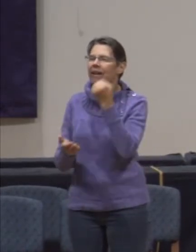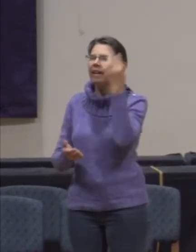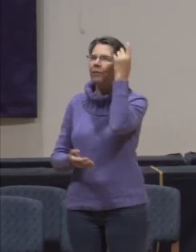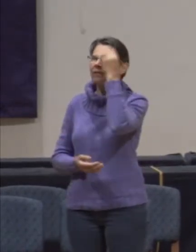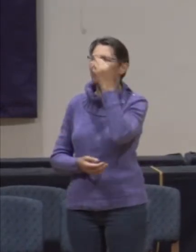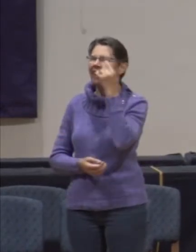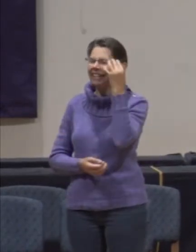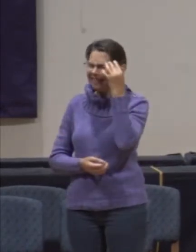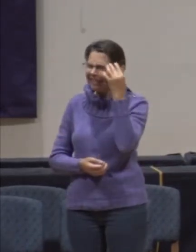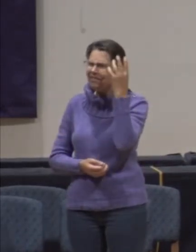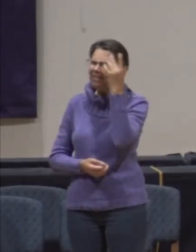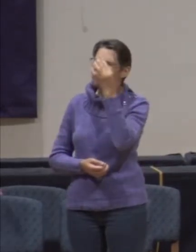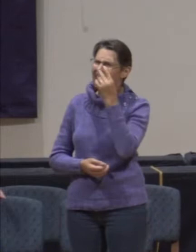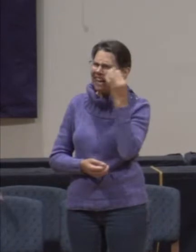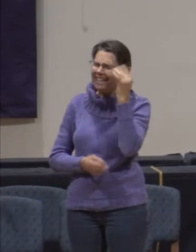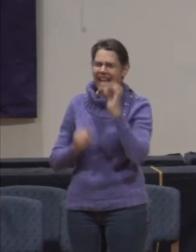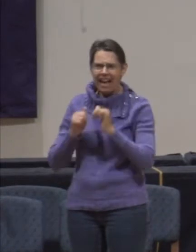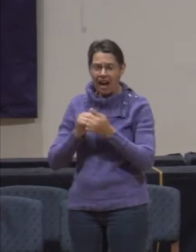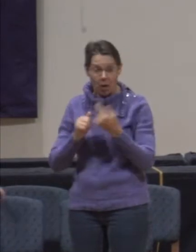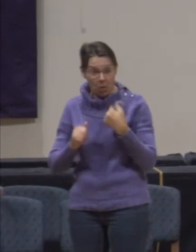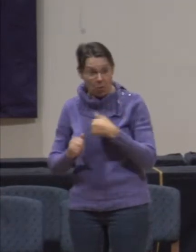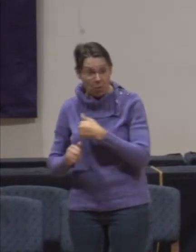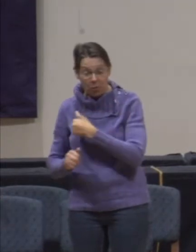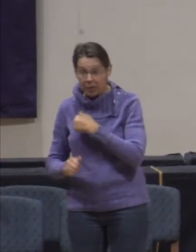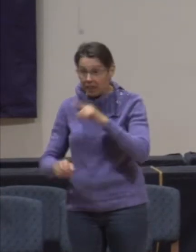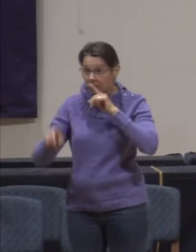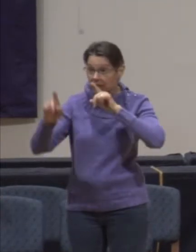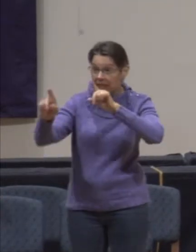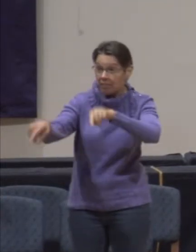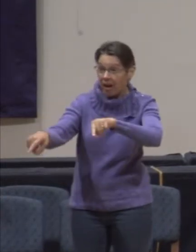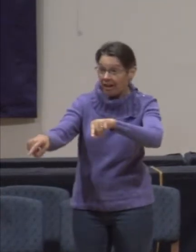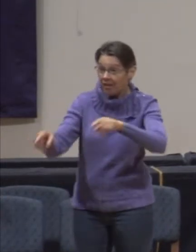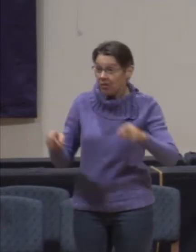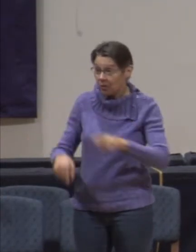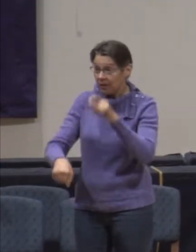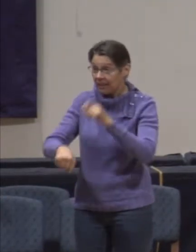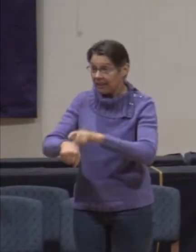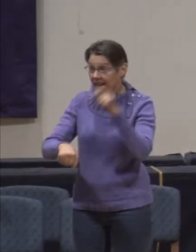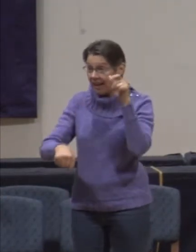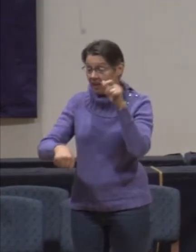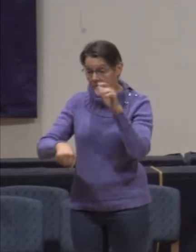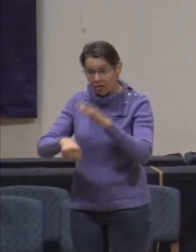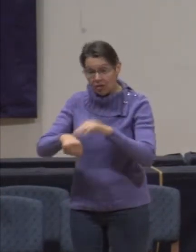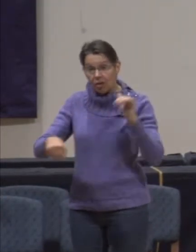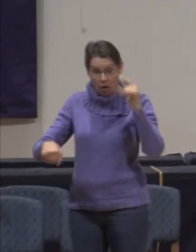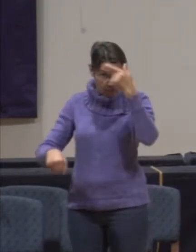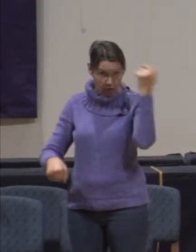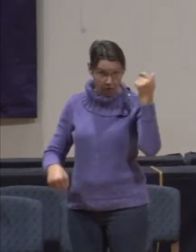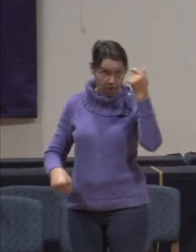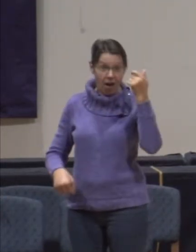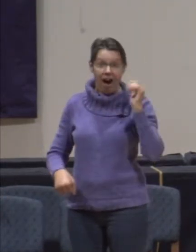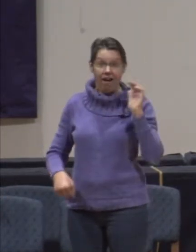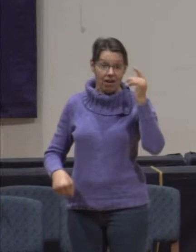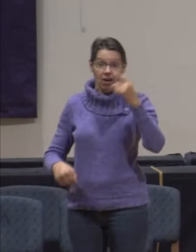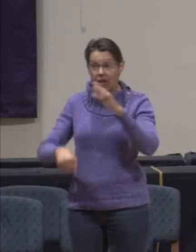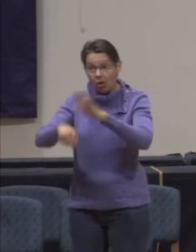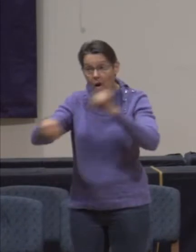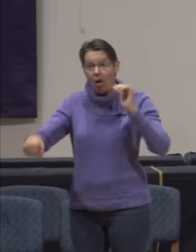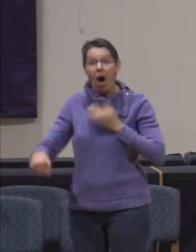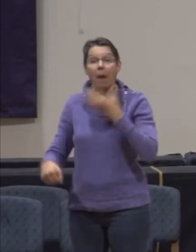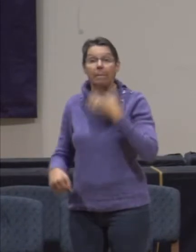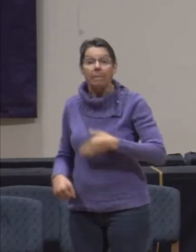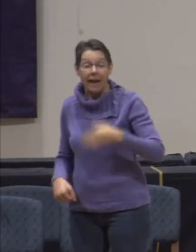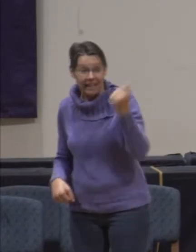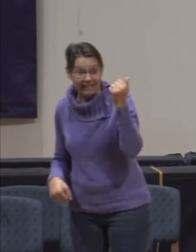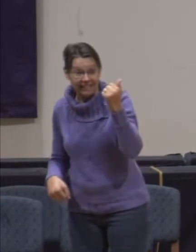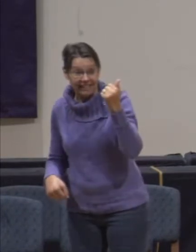To reflect on how it is that we respond in moments that call the best out of us, in moments that we have a choice to